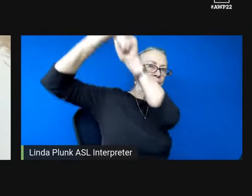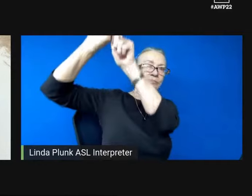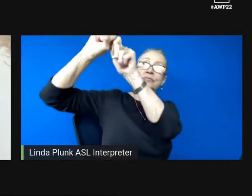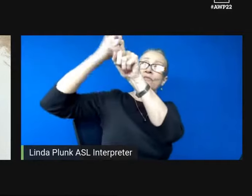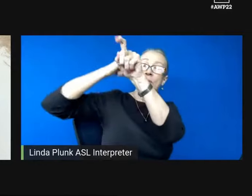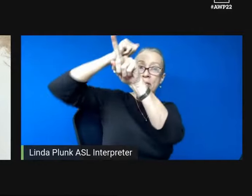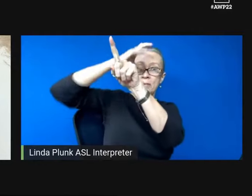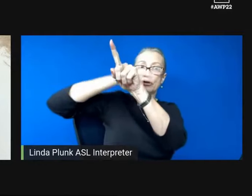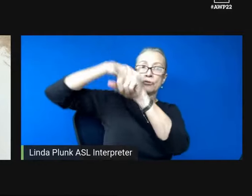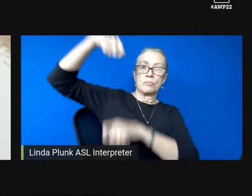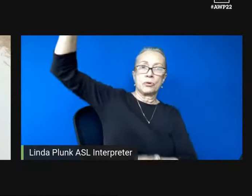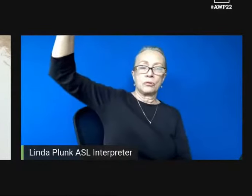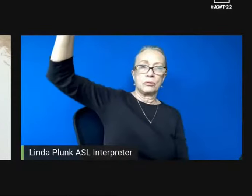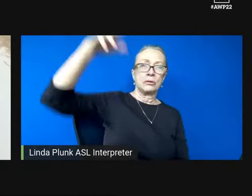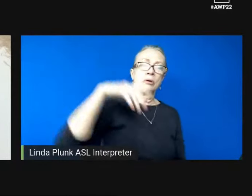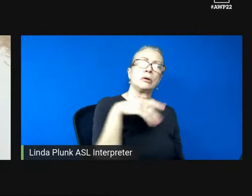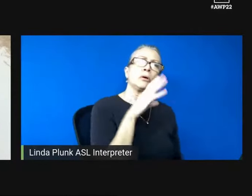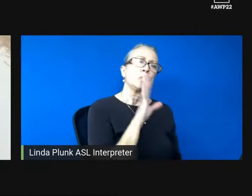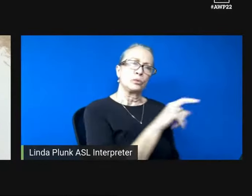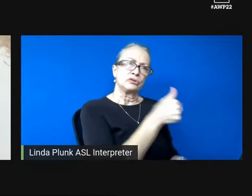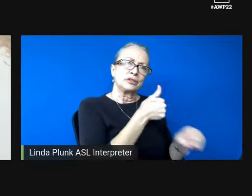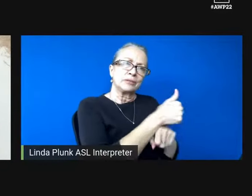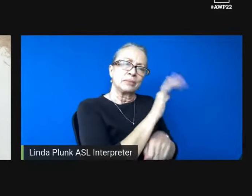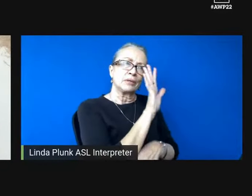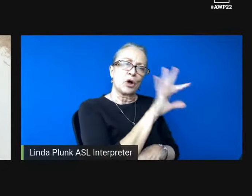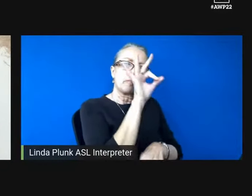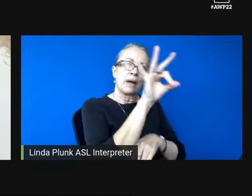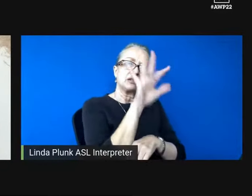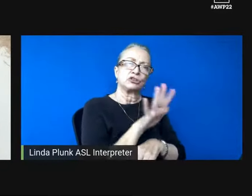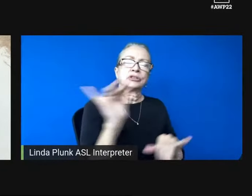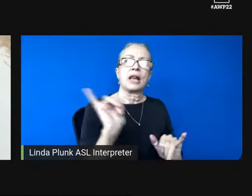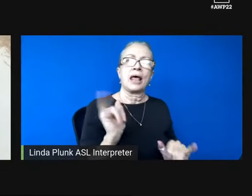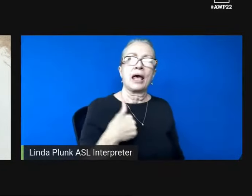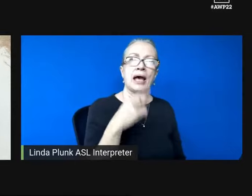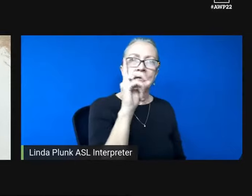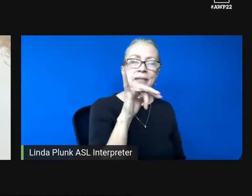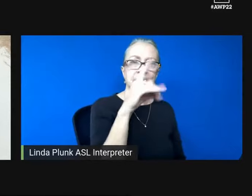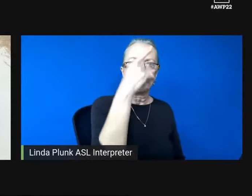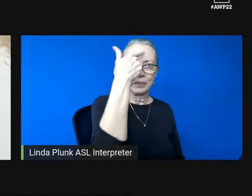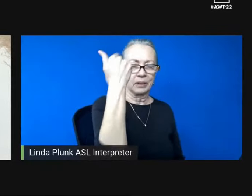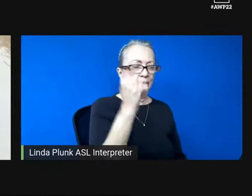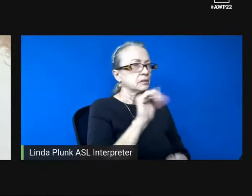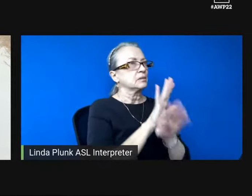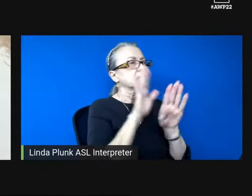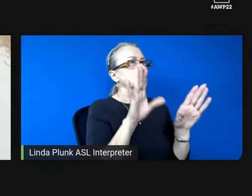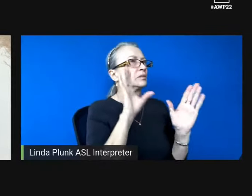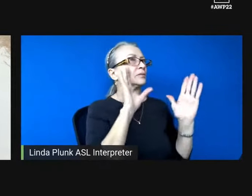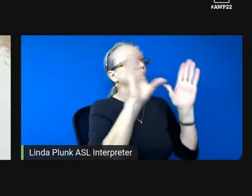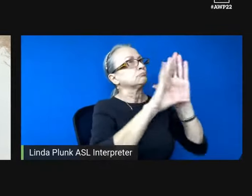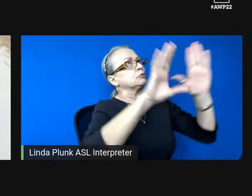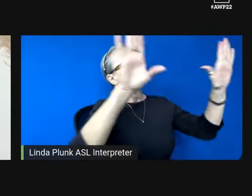Will she blame her pastors like I did for Sunday portraits of pooled white gold?